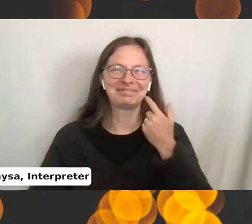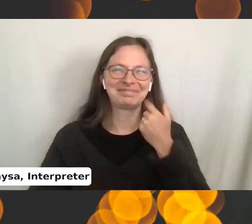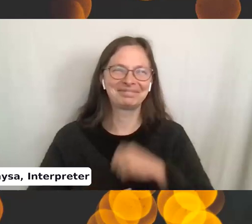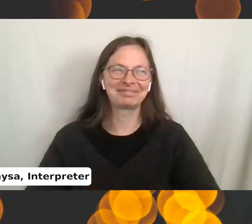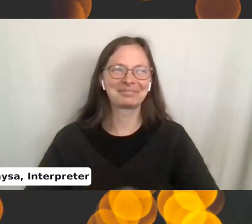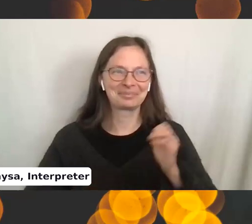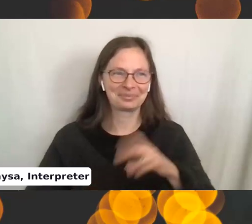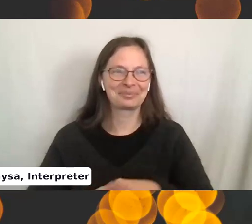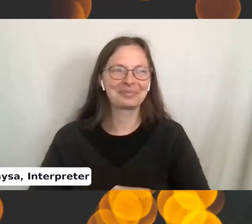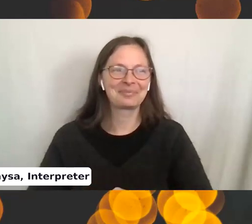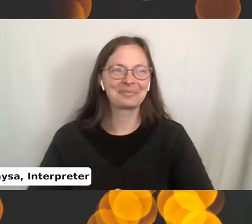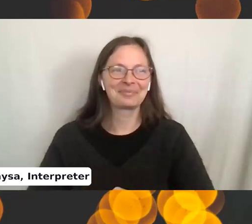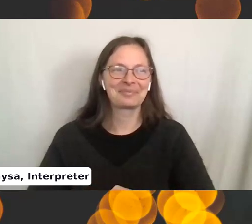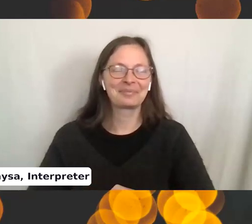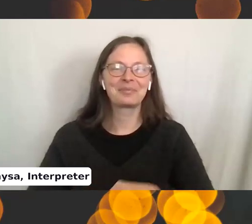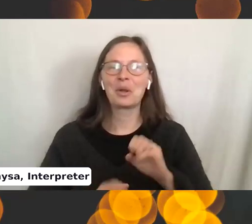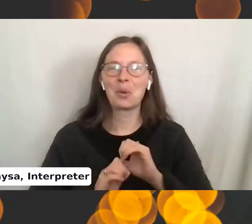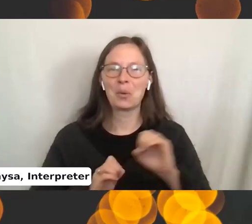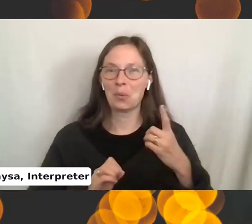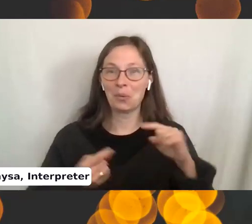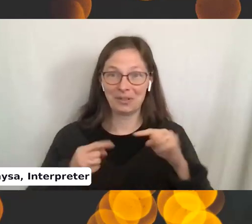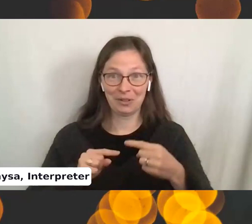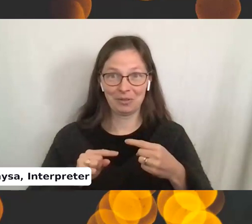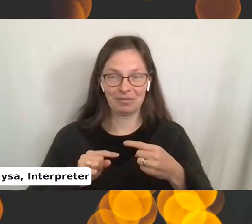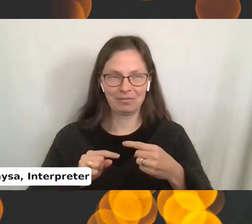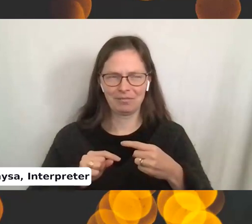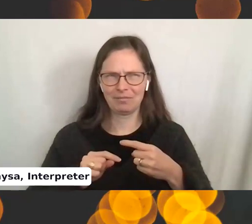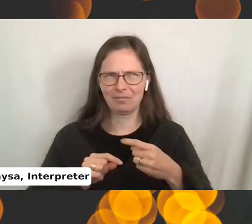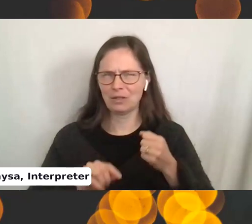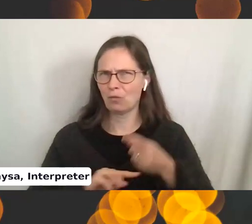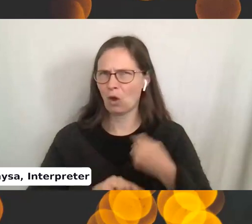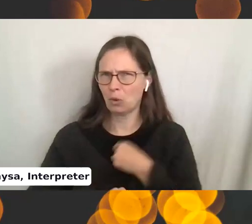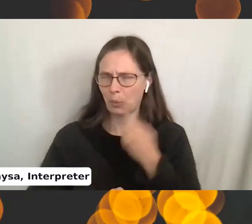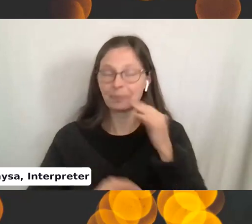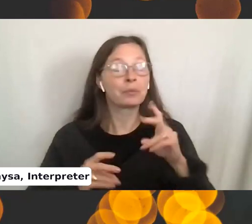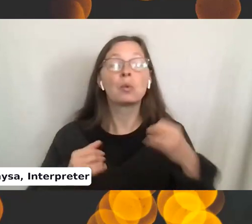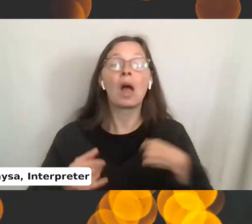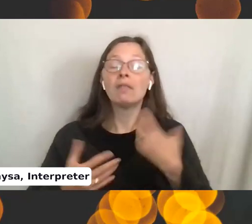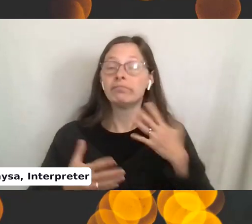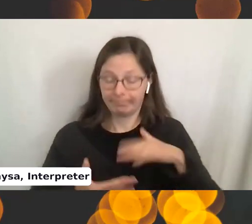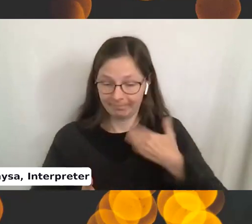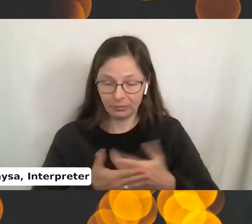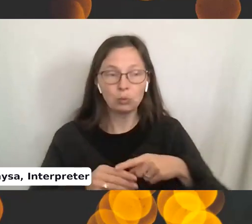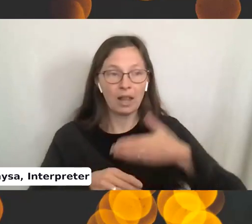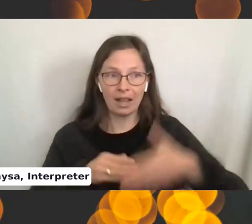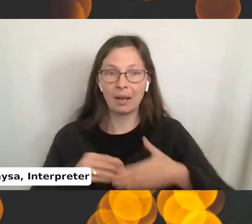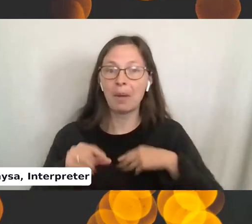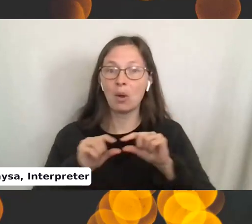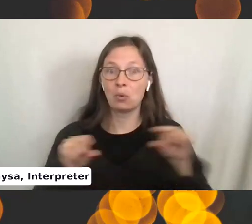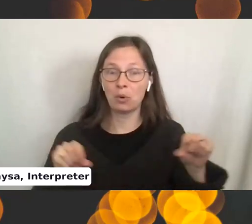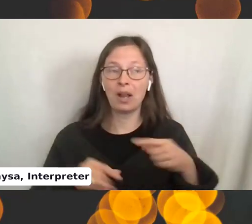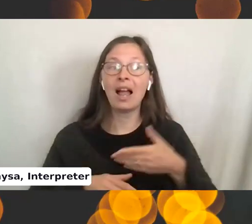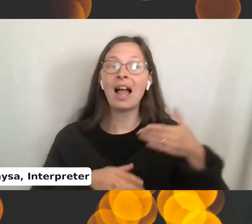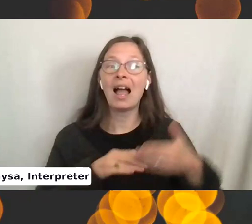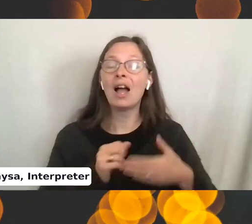All right. So no one was injured, as far as we know. All right. So I've gotten to the end of my row. I ended with a